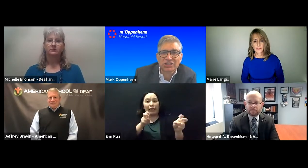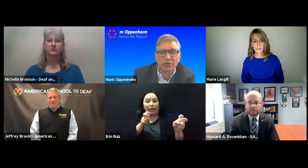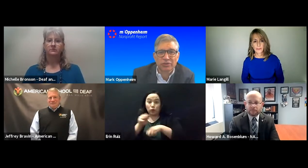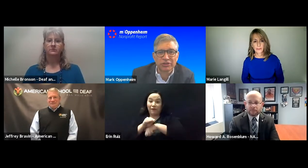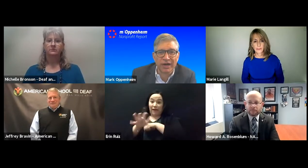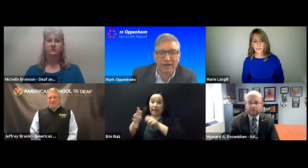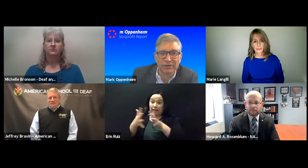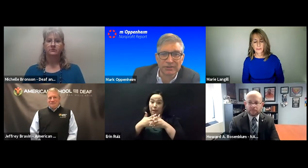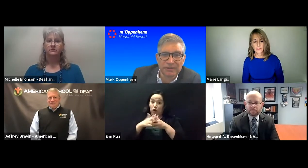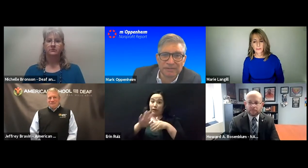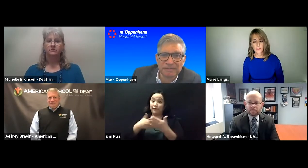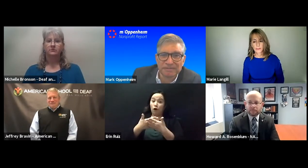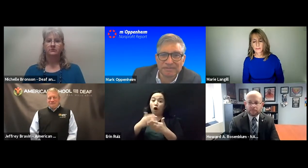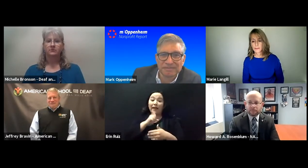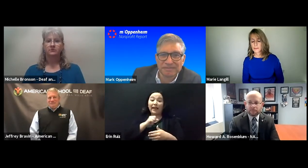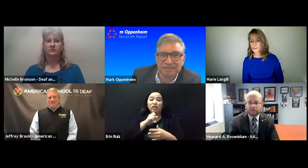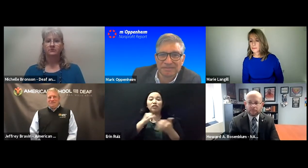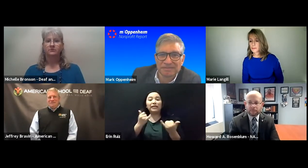And let's start with you, Howard.